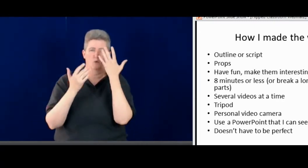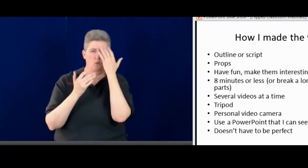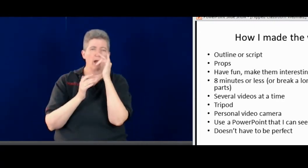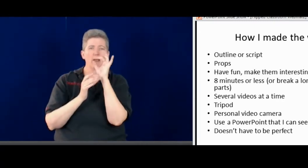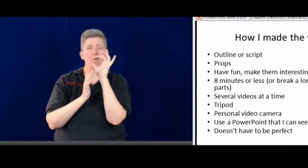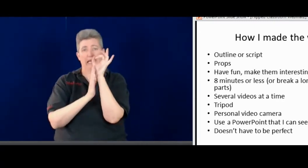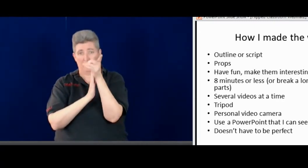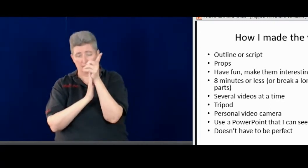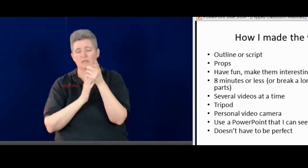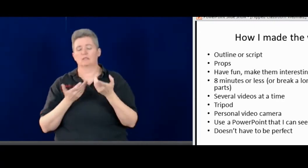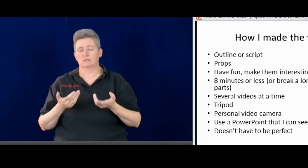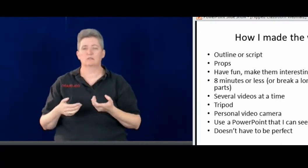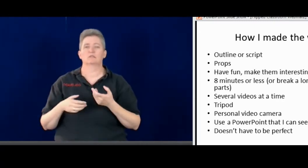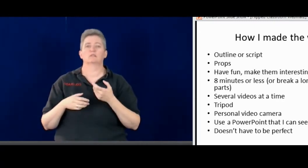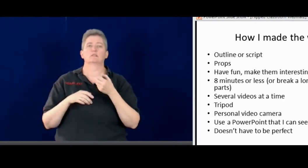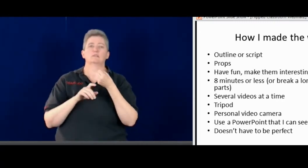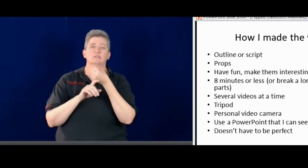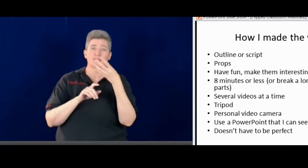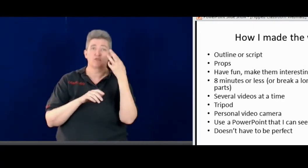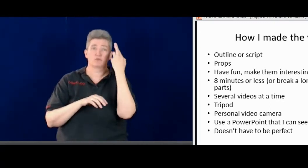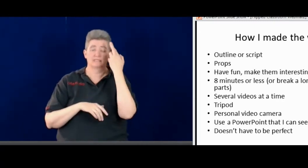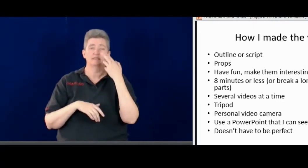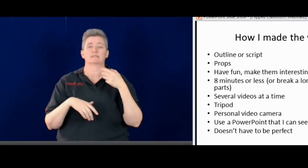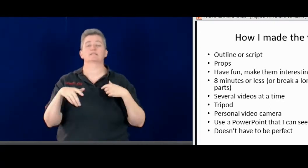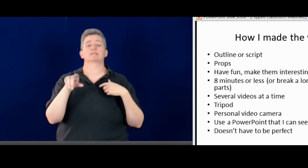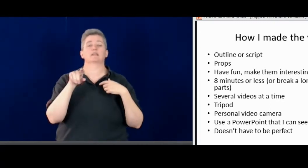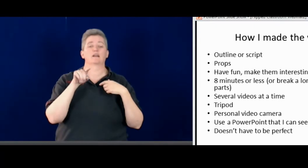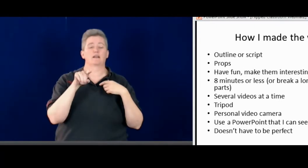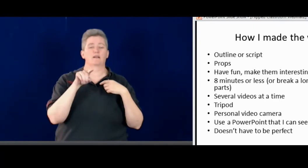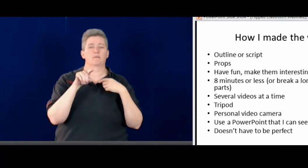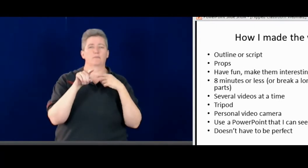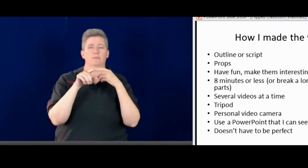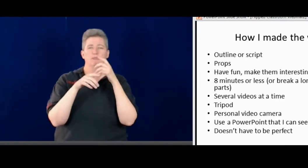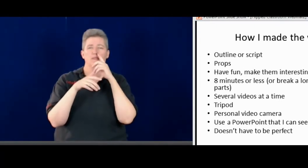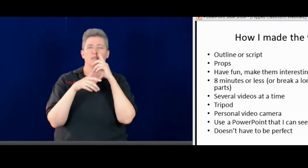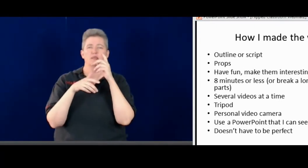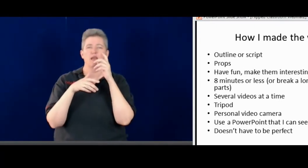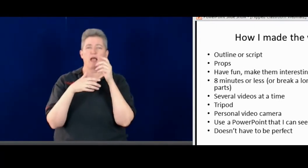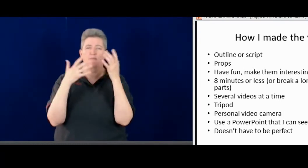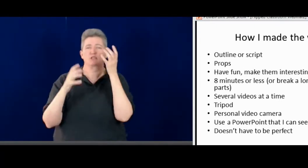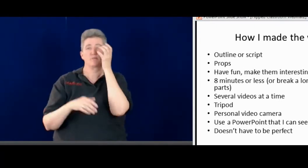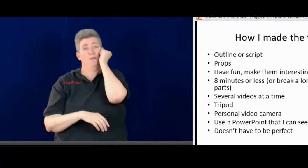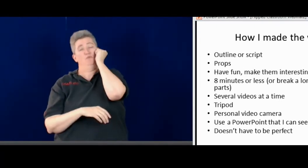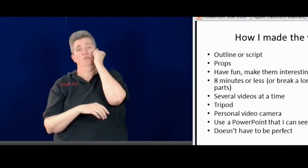Normally, I make the videos eight minutes or less for several reasons.